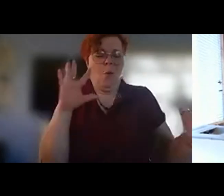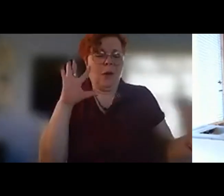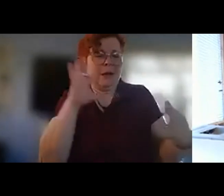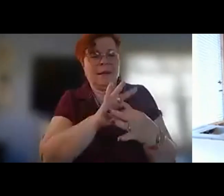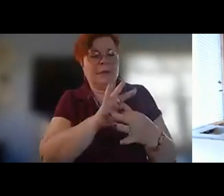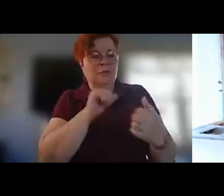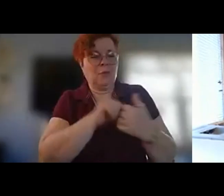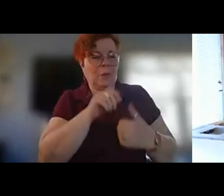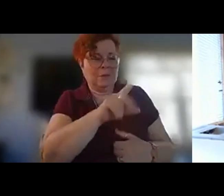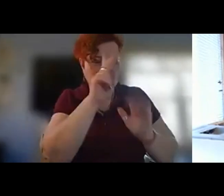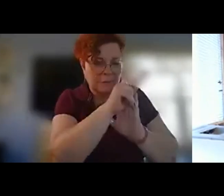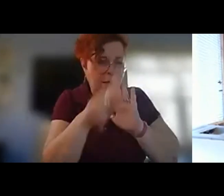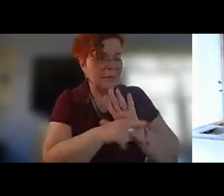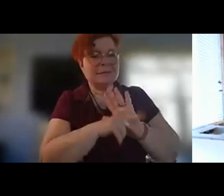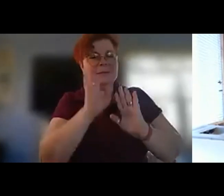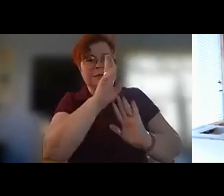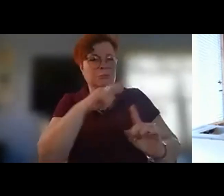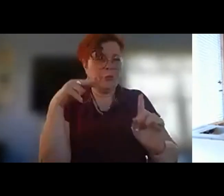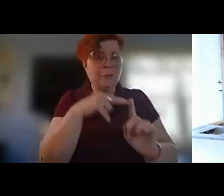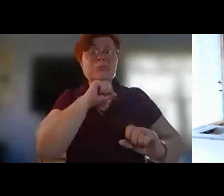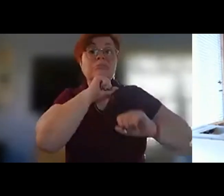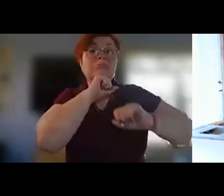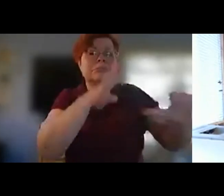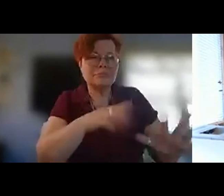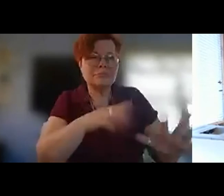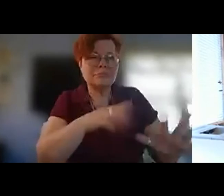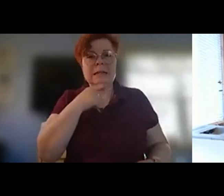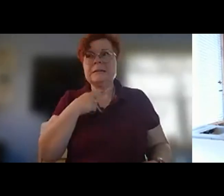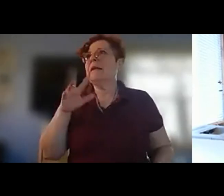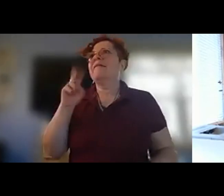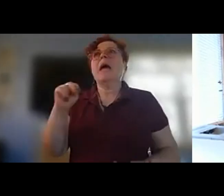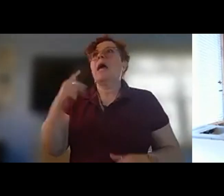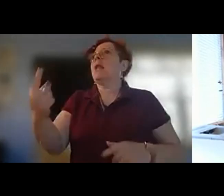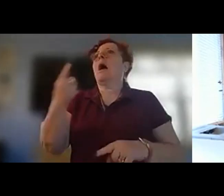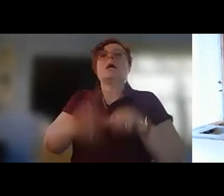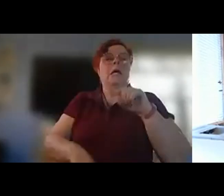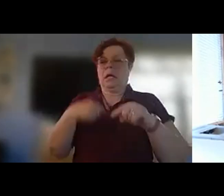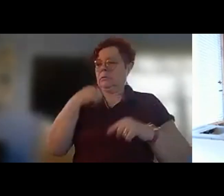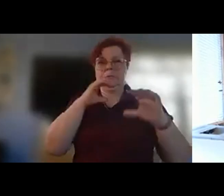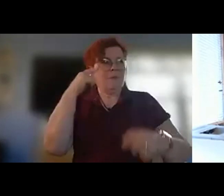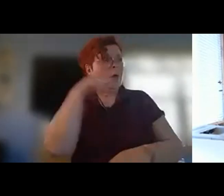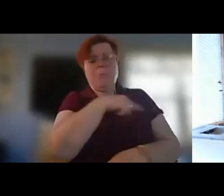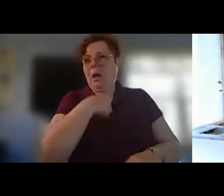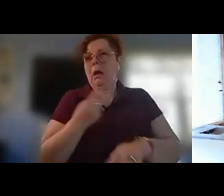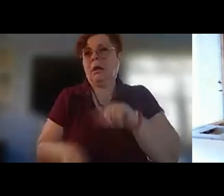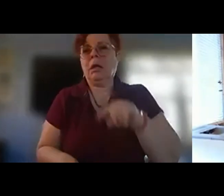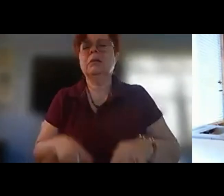policies or his point of view or anything and and i said van you can't no i can't do this and he said you are not writing a poem